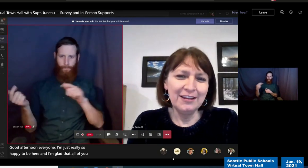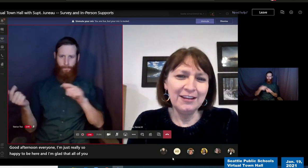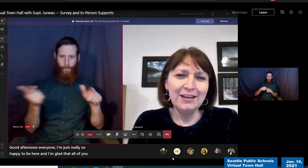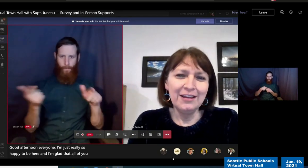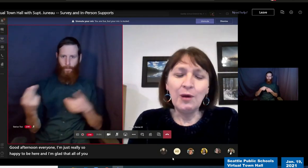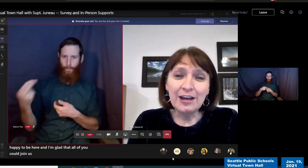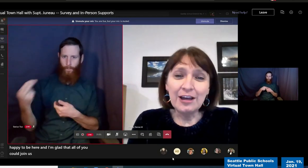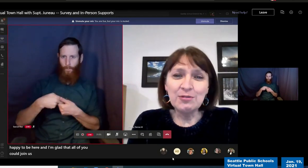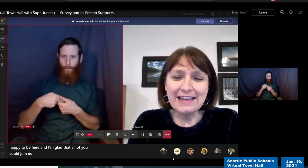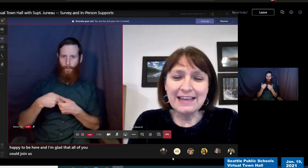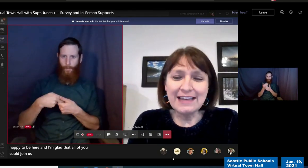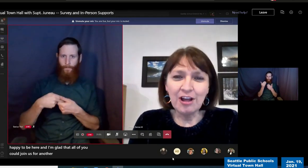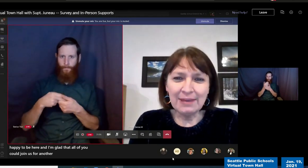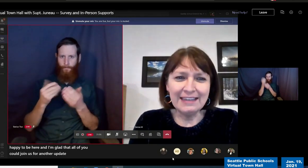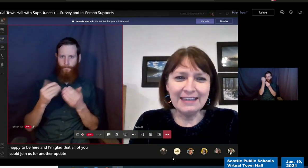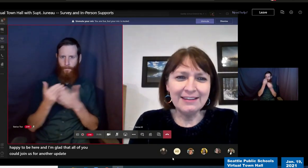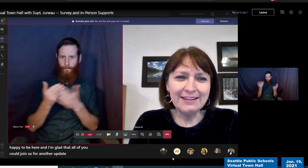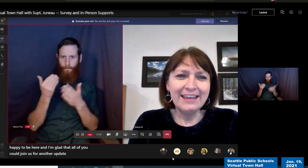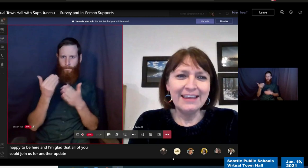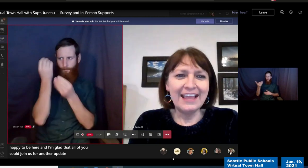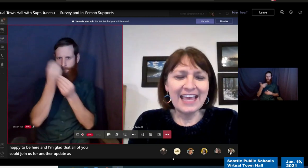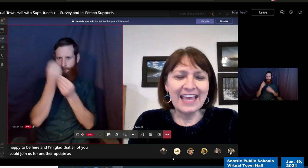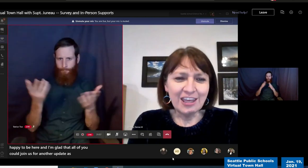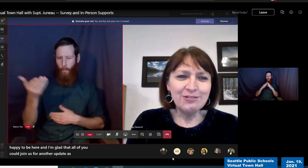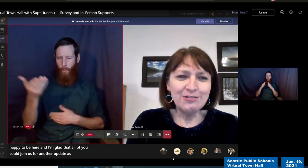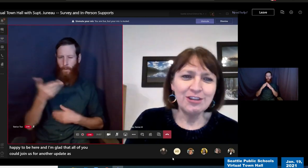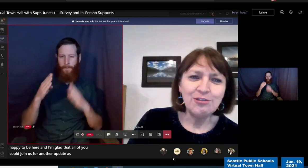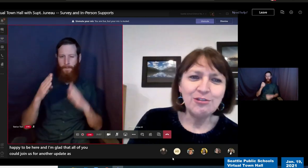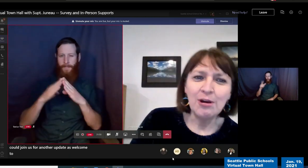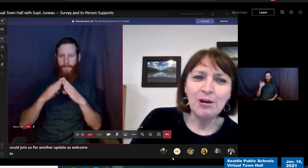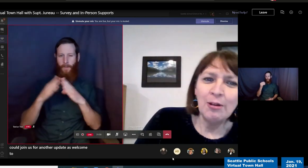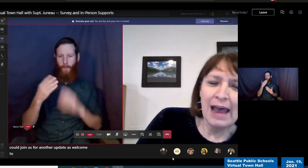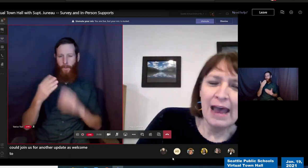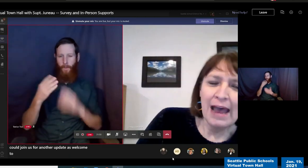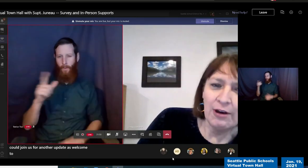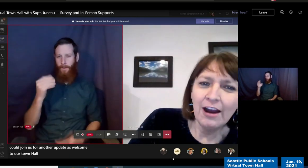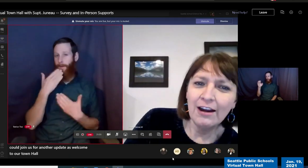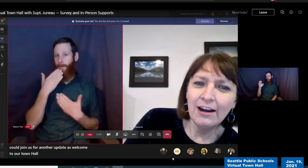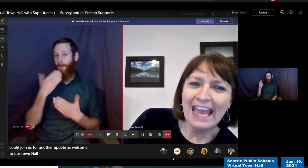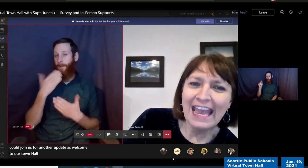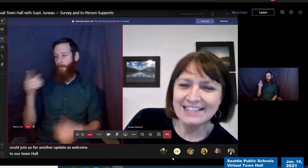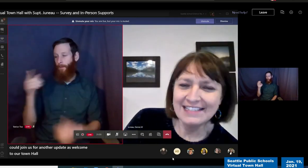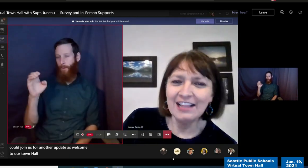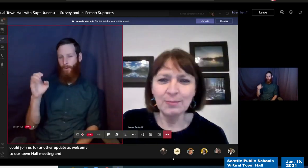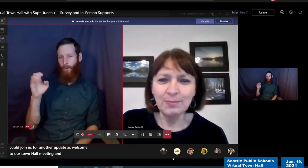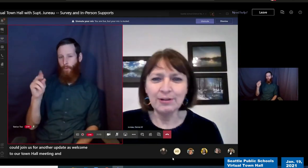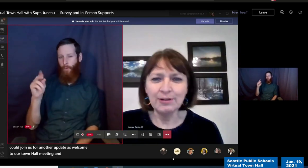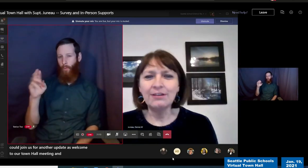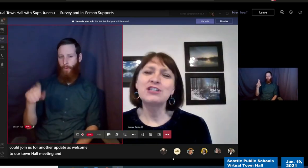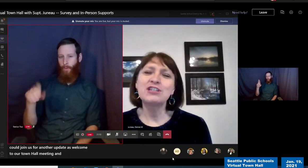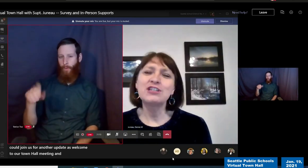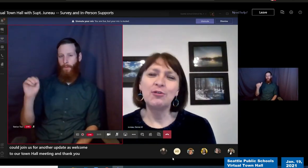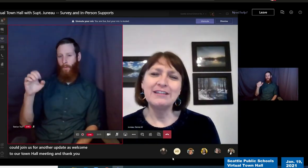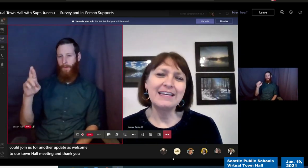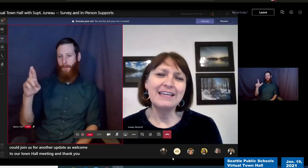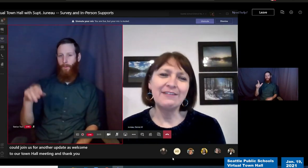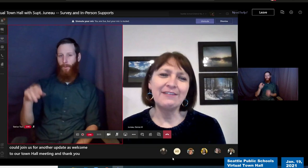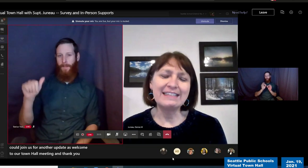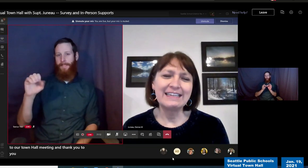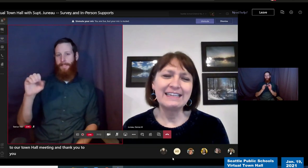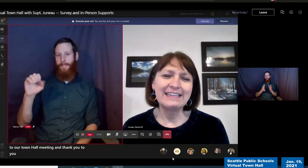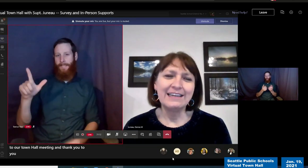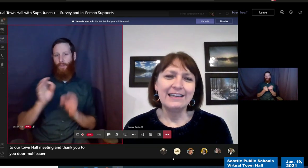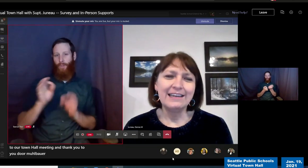Welcome to our Town Hall meeting and thank you to Eudor Moldbauer, our ASL interpreter, for supporting today's event.